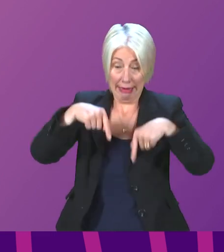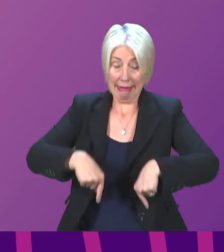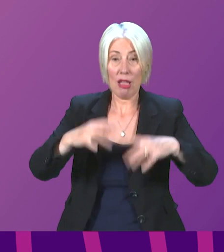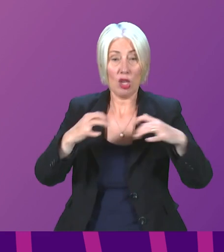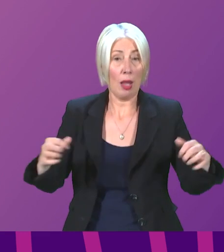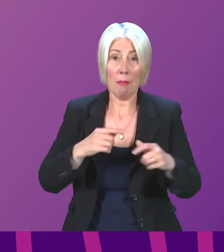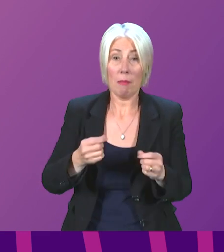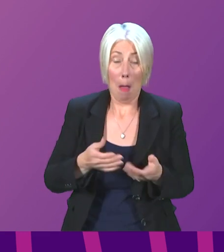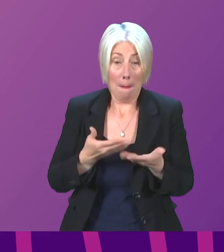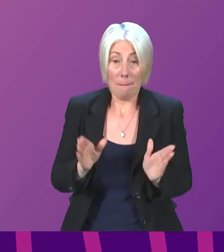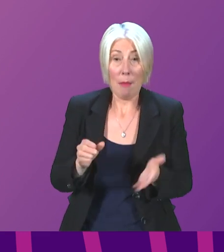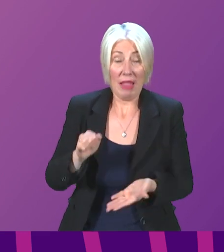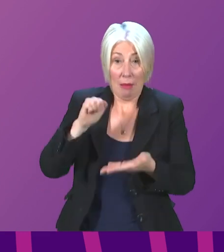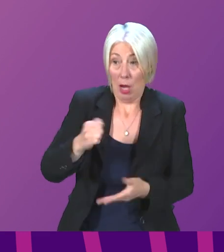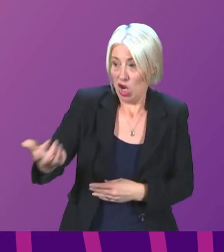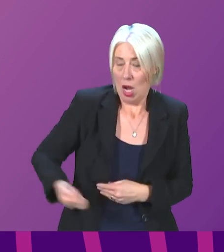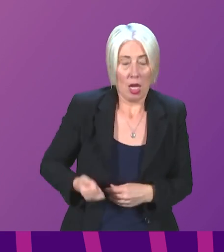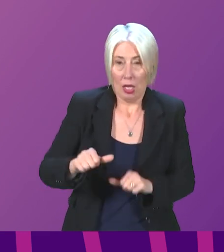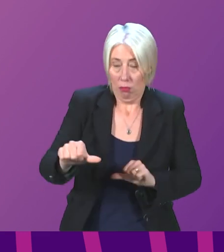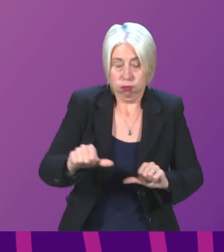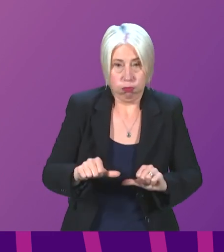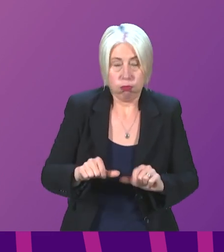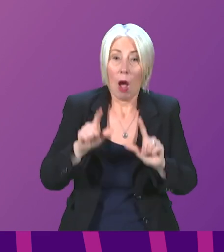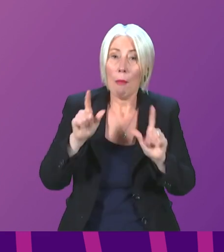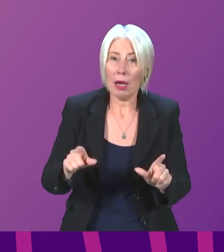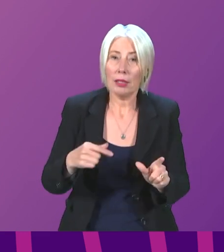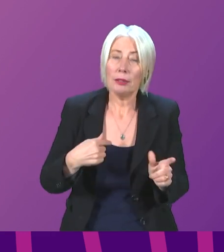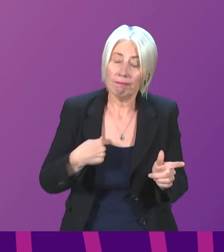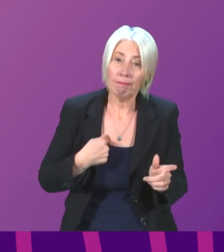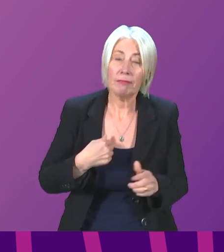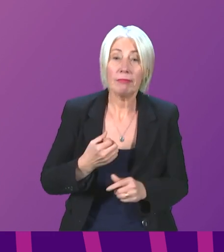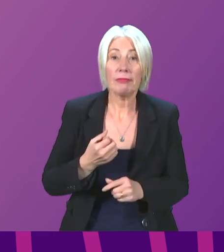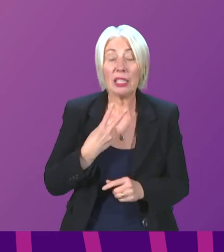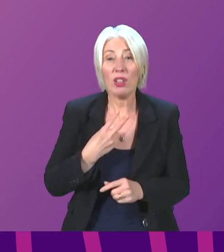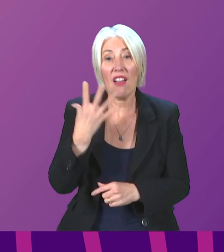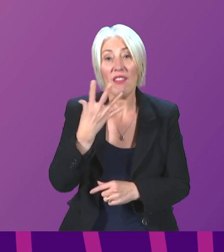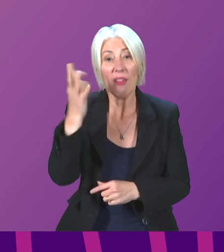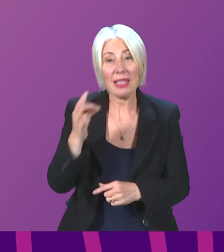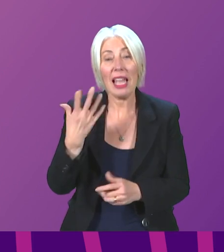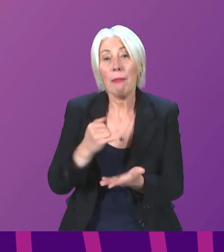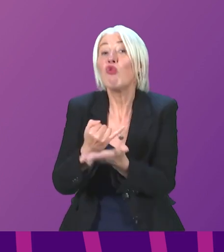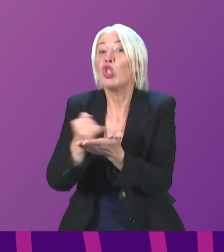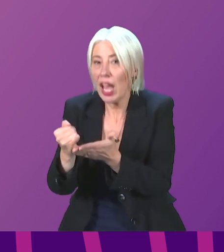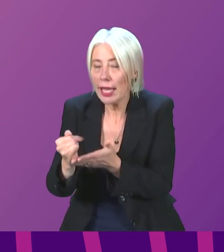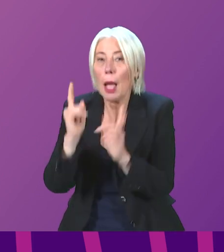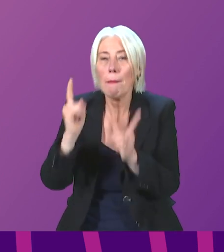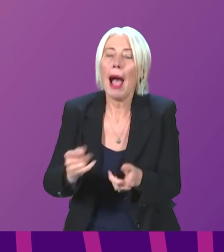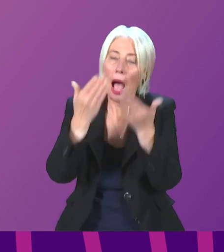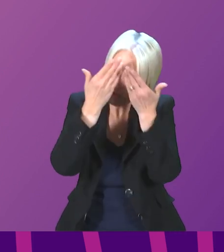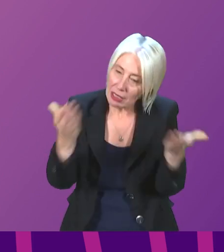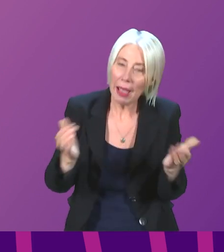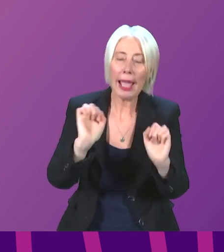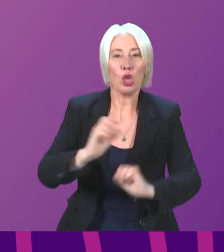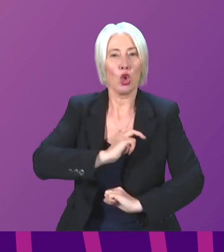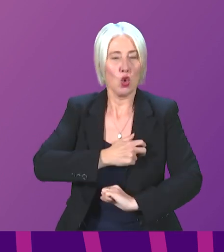our public finances are constrained. But nonetheless, while I'm disappointed that 5 per cent has been rejected, I completely respect the mandate that trade